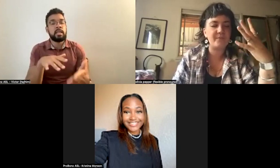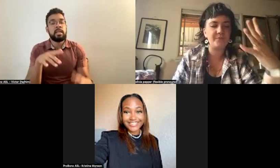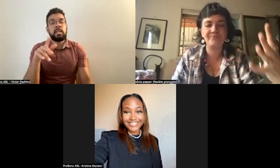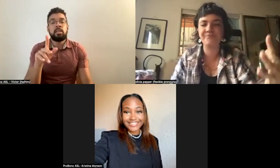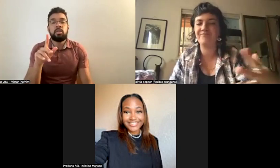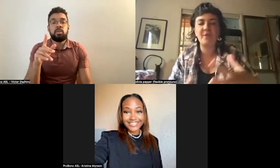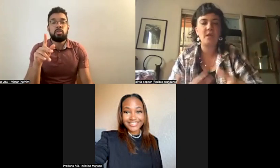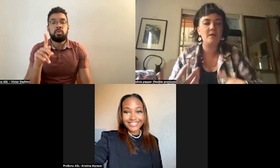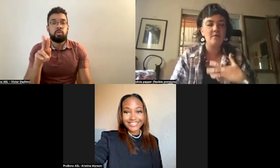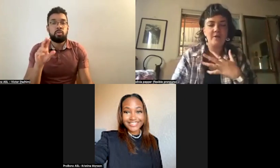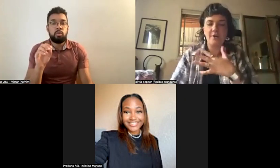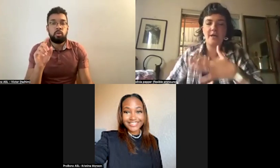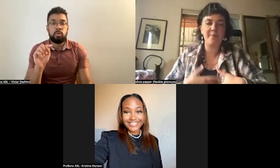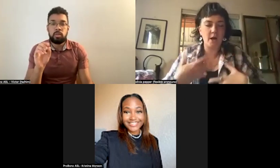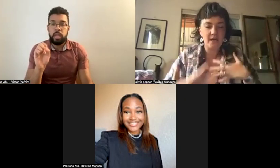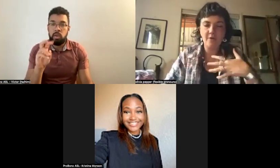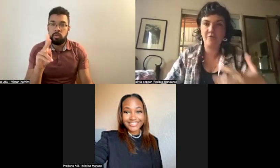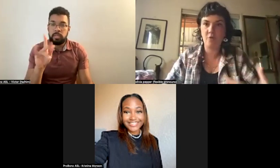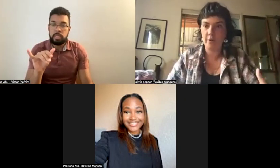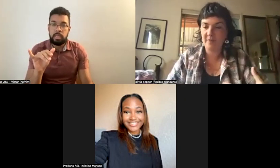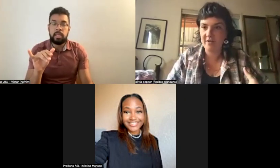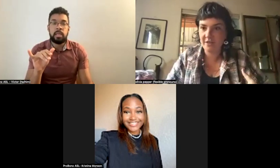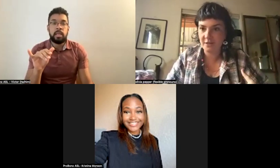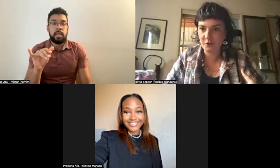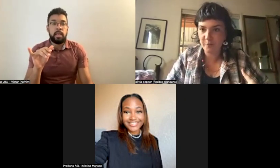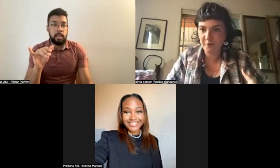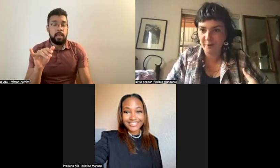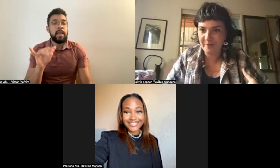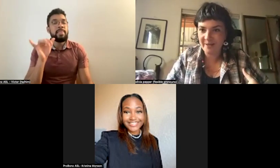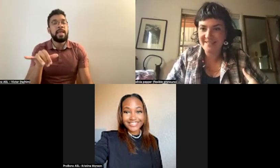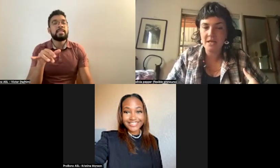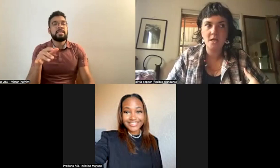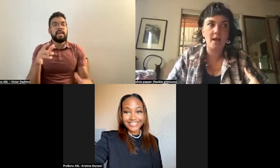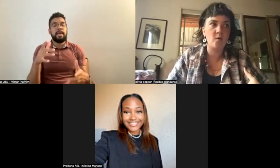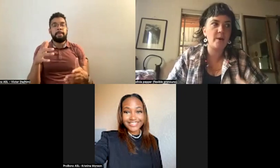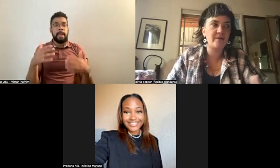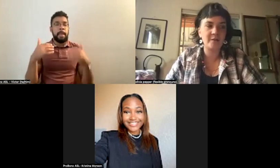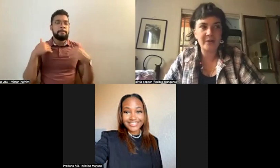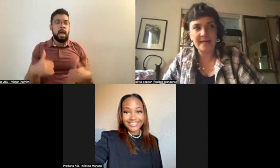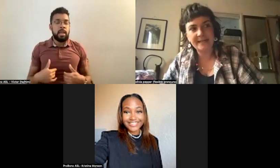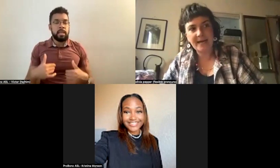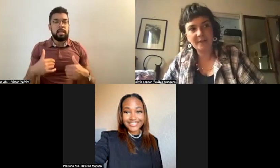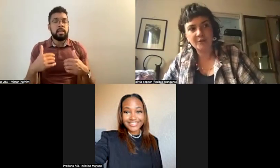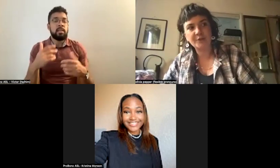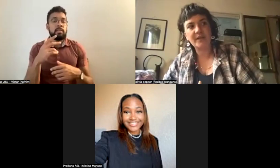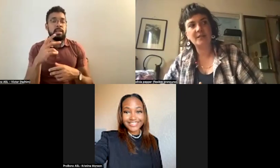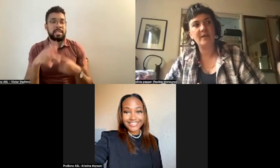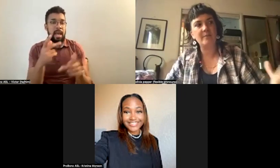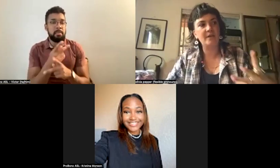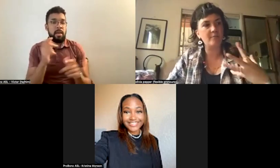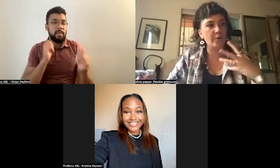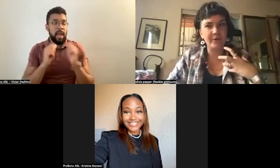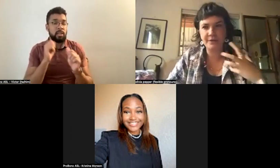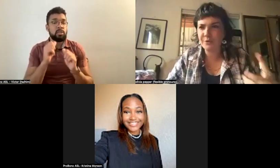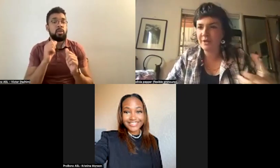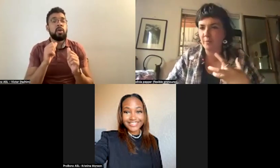um, very embodied form of theatrical performance and a way of learning as an actor that is maybe